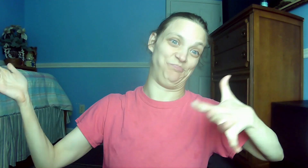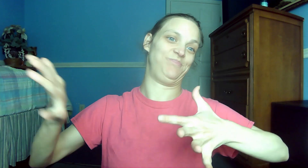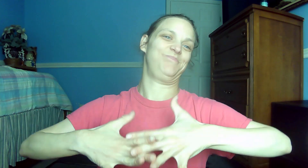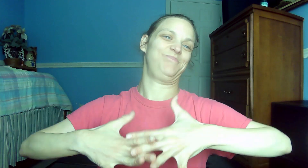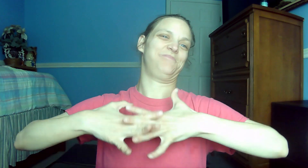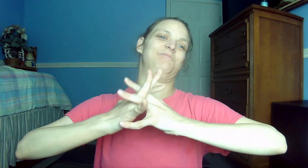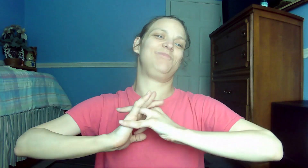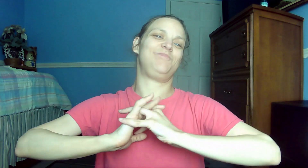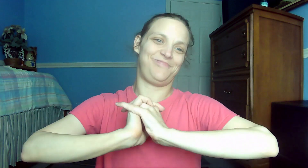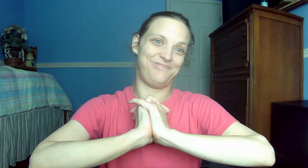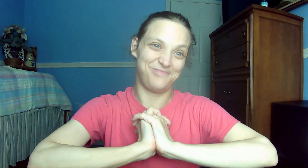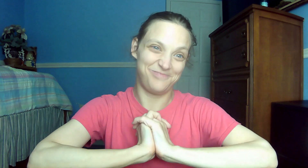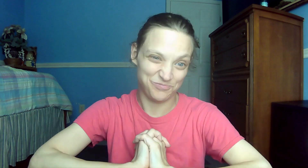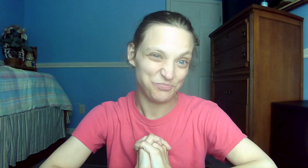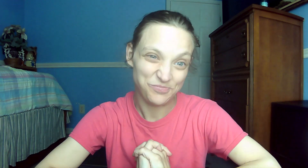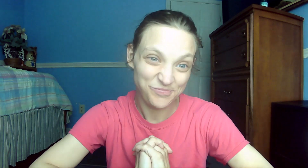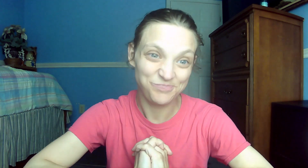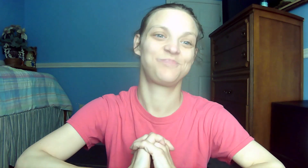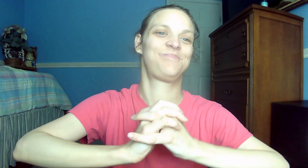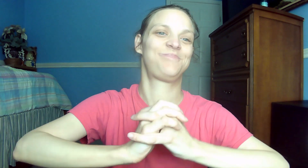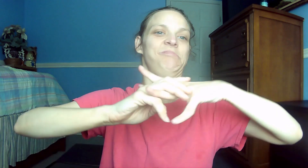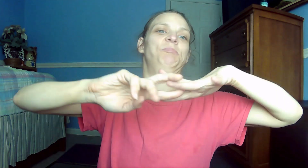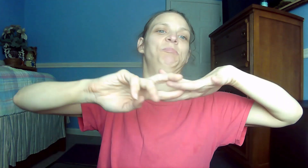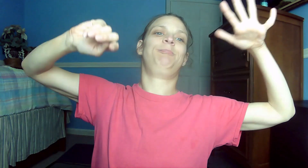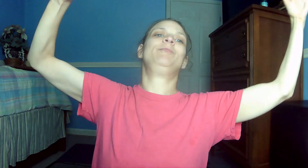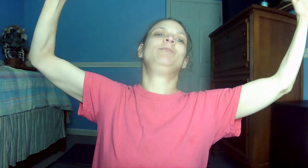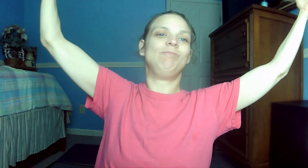no other name given under heaven by which we must be saved.